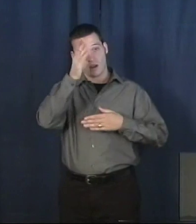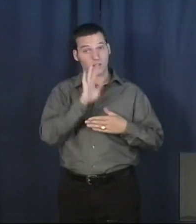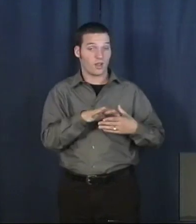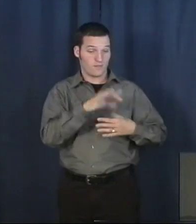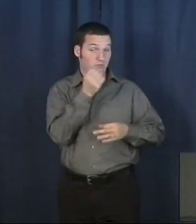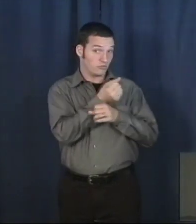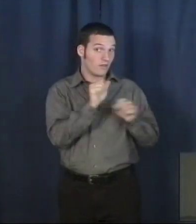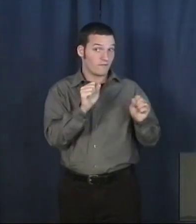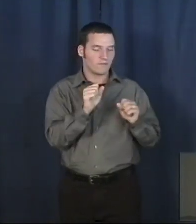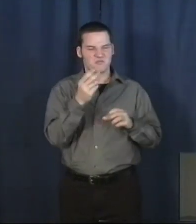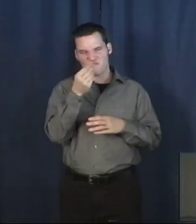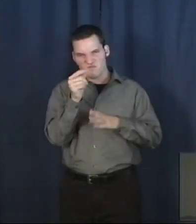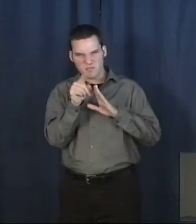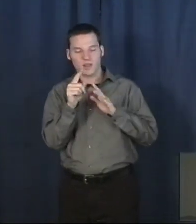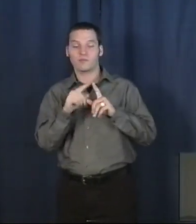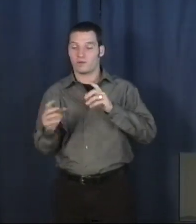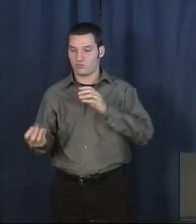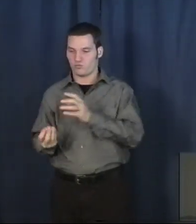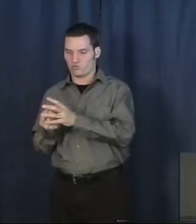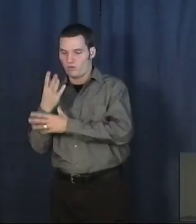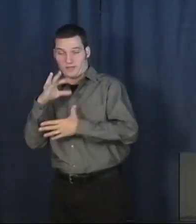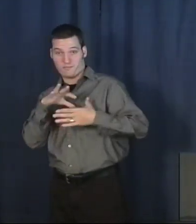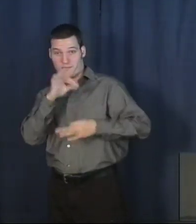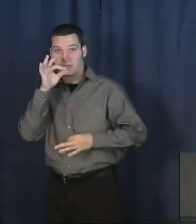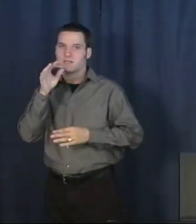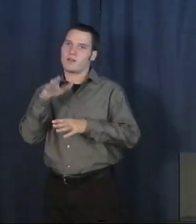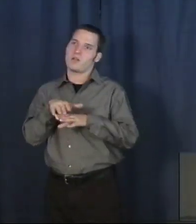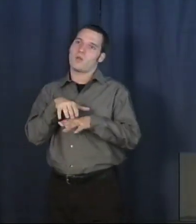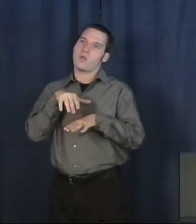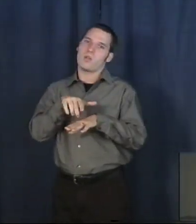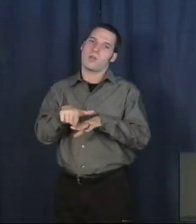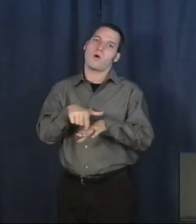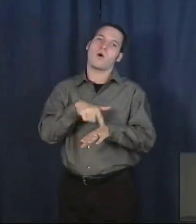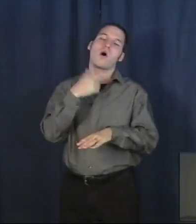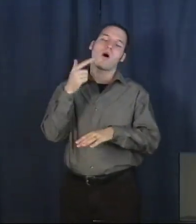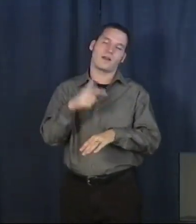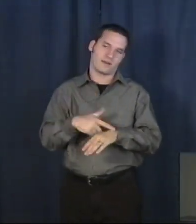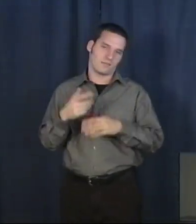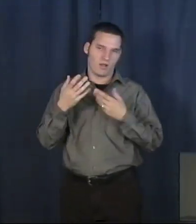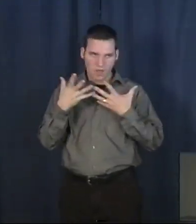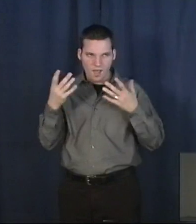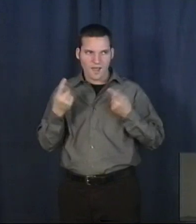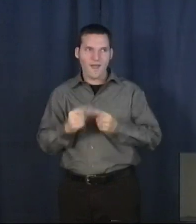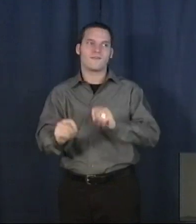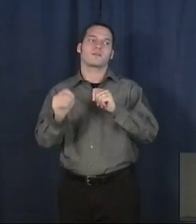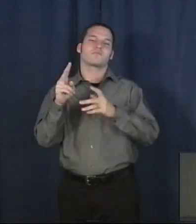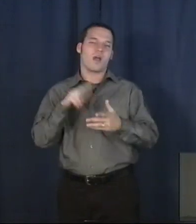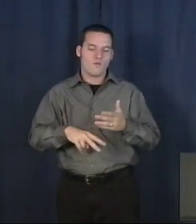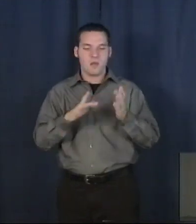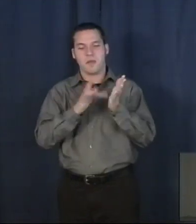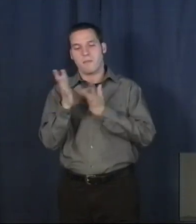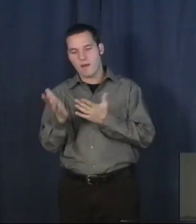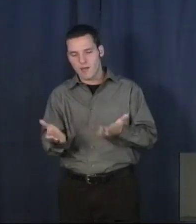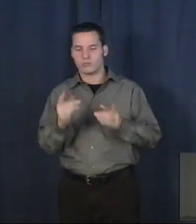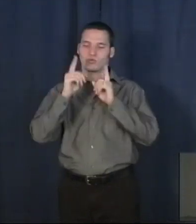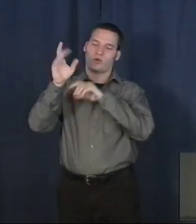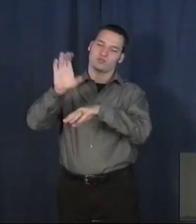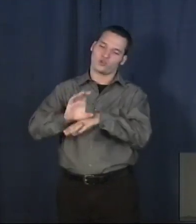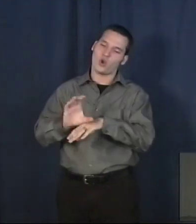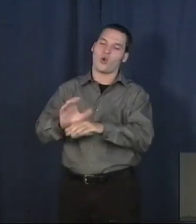Growing in God's family takes a long time and requires a lot of effort, like reading your Bible, going to church, praying, doing those things. They help you grow to be